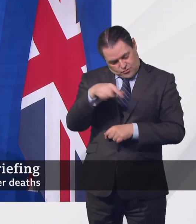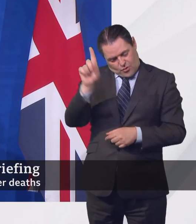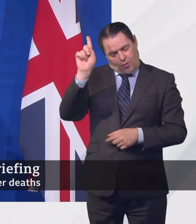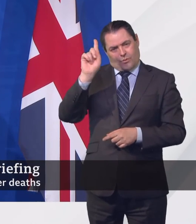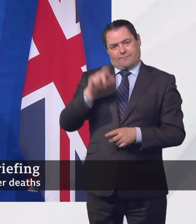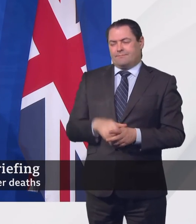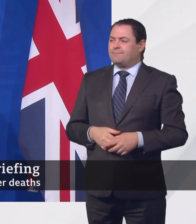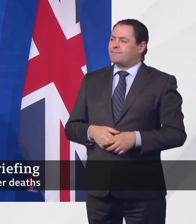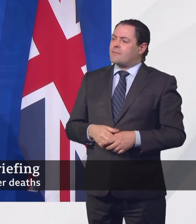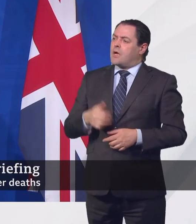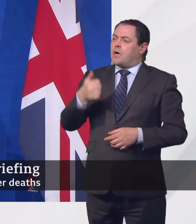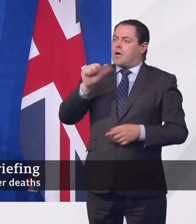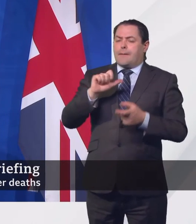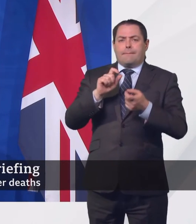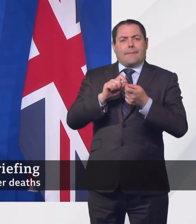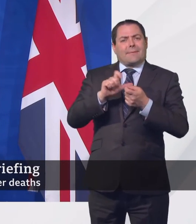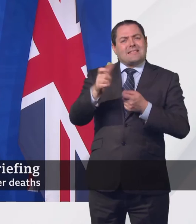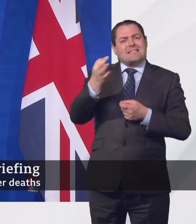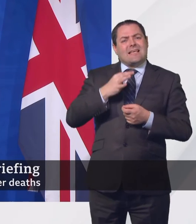Hugh Pym from the BBC.